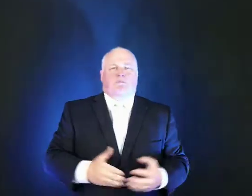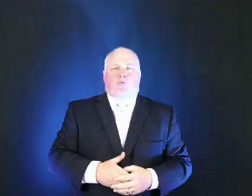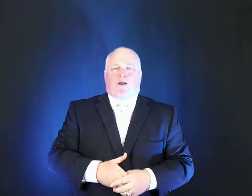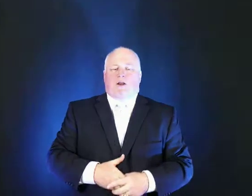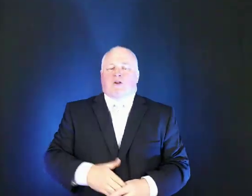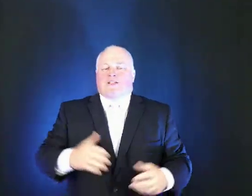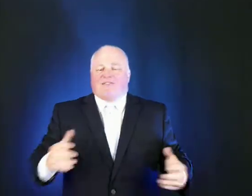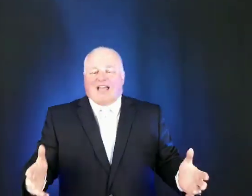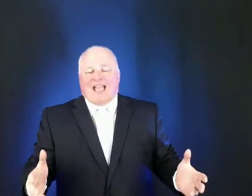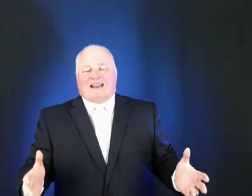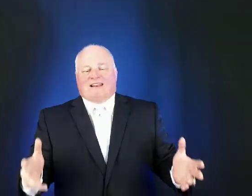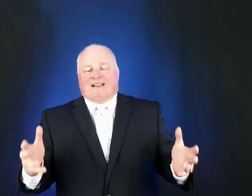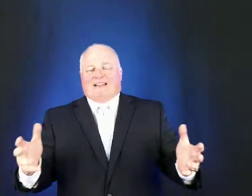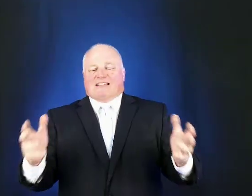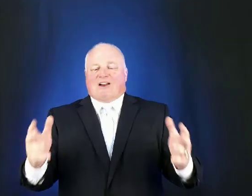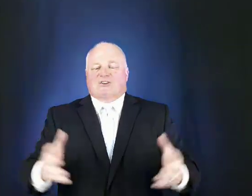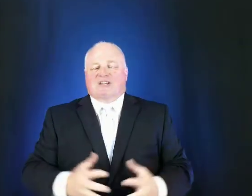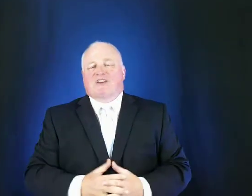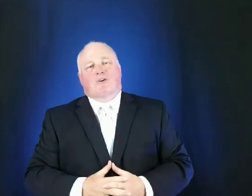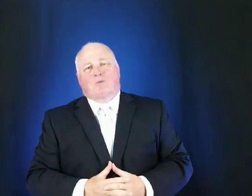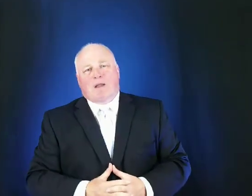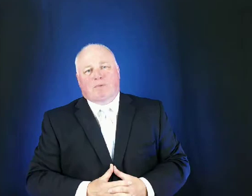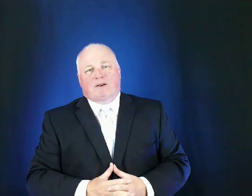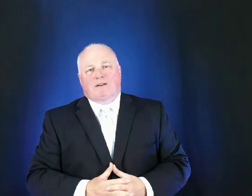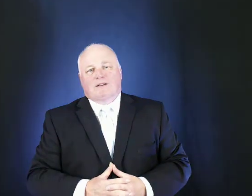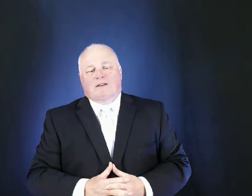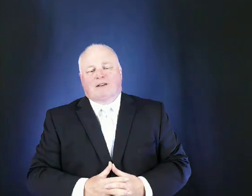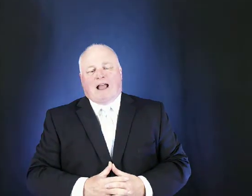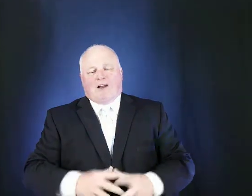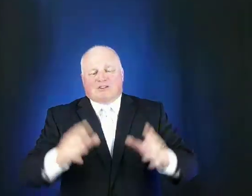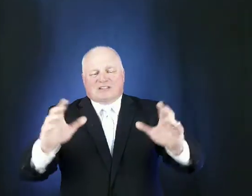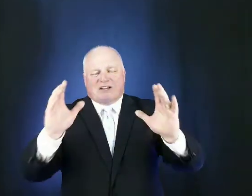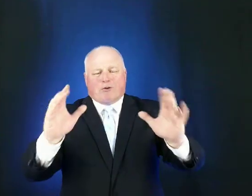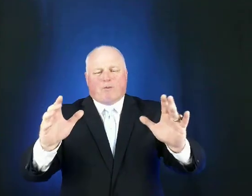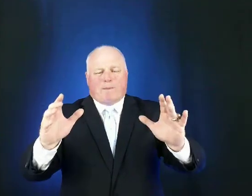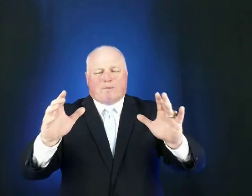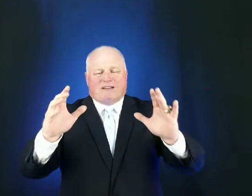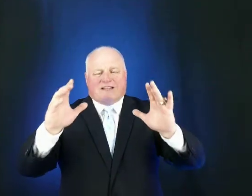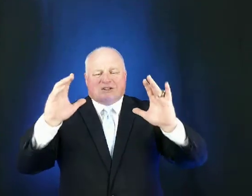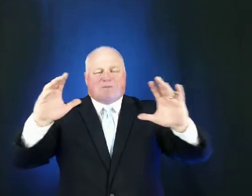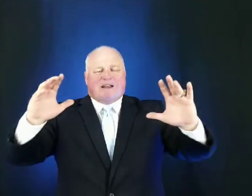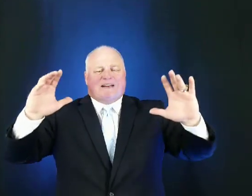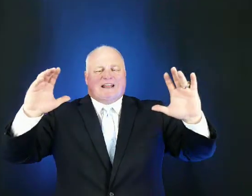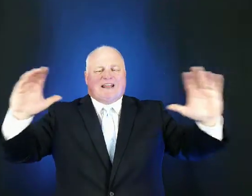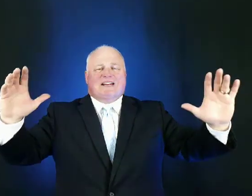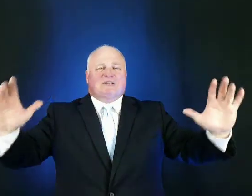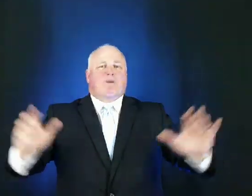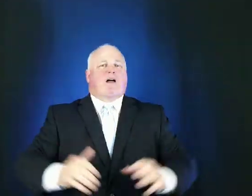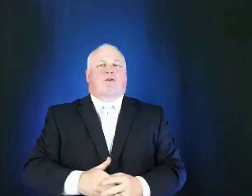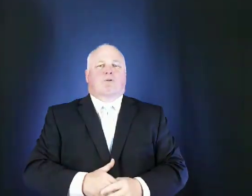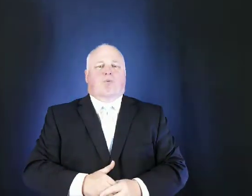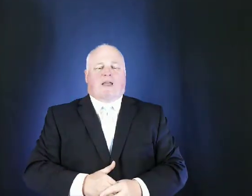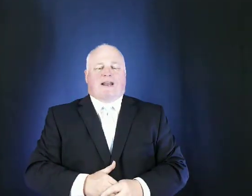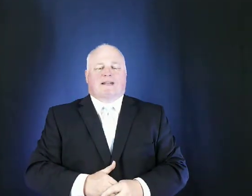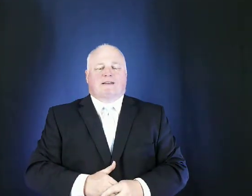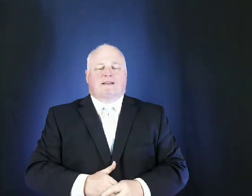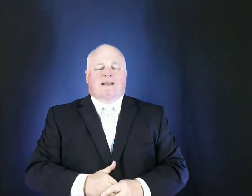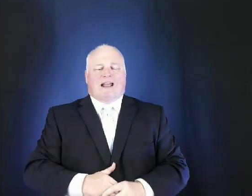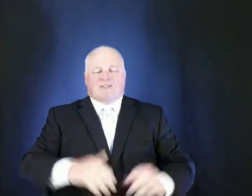prayer that is our secret weapon our secret weapon can speed to any spot on the planet at the